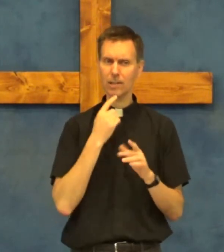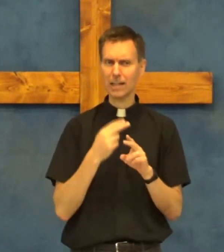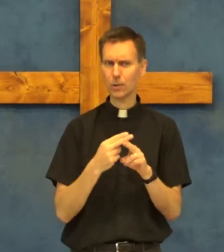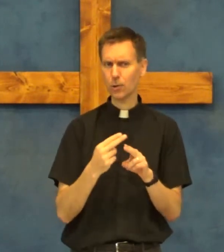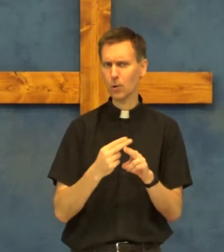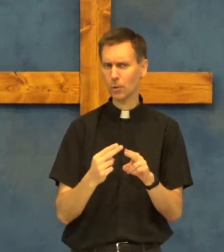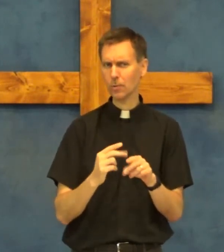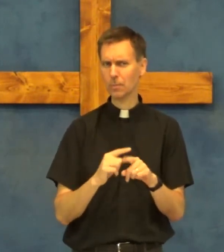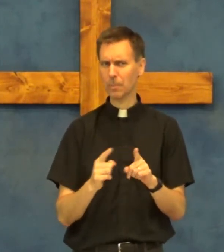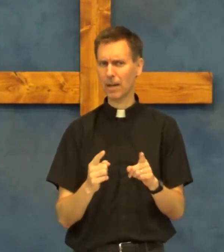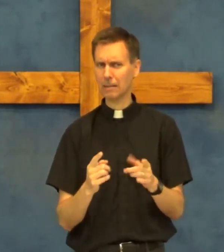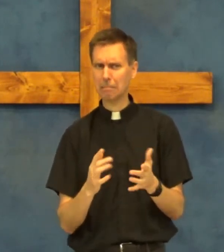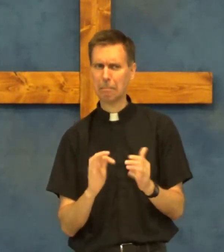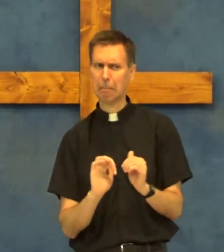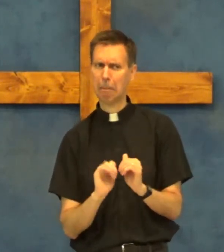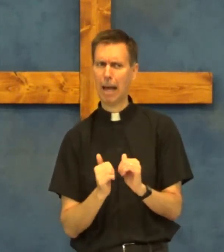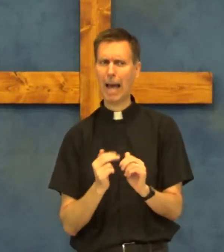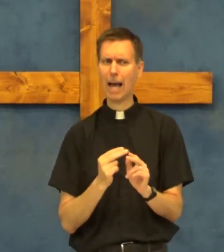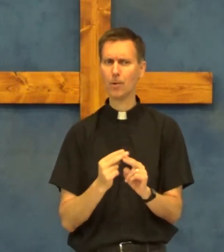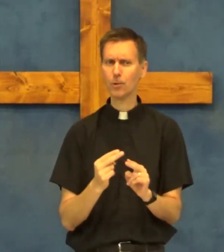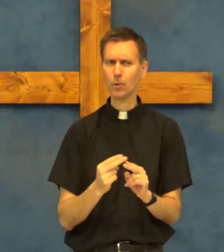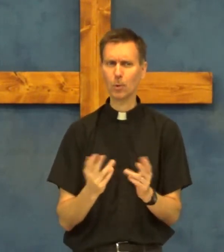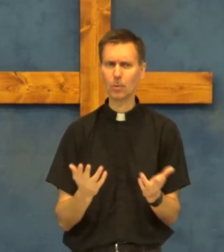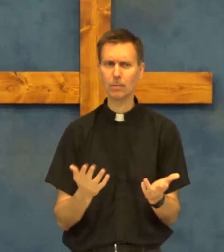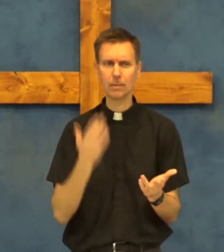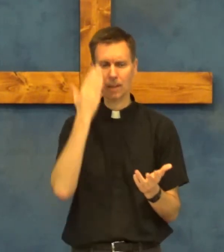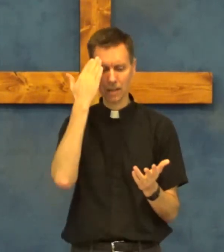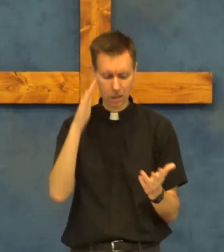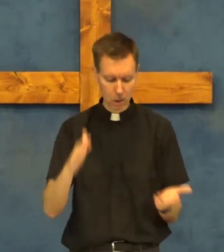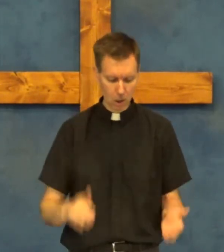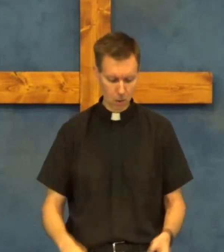said soon but how soon they didn't know